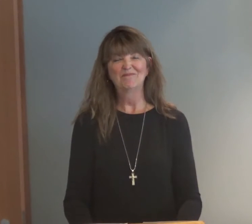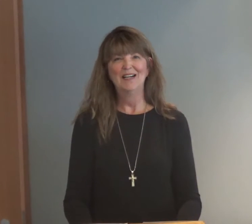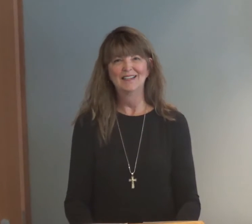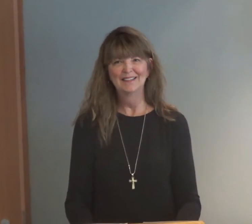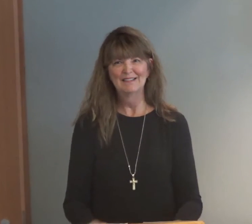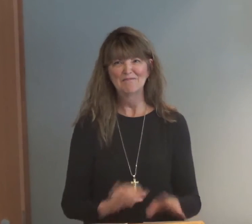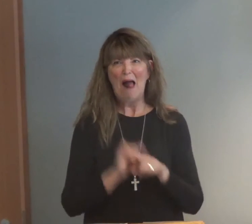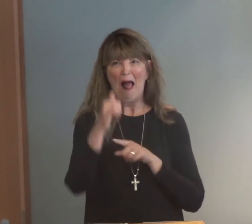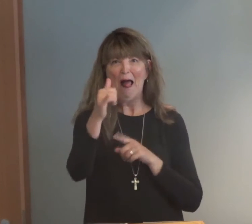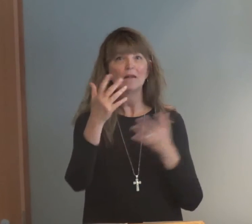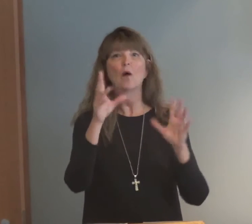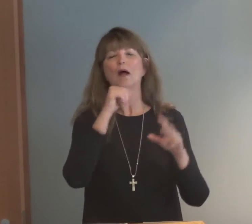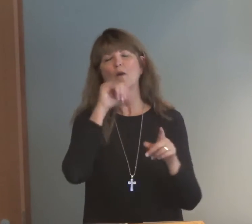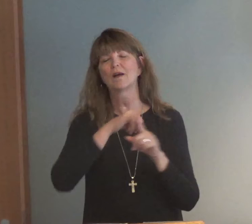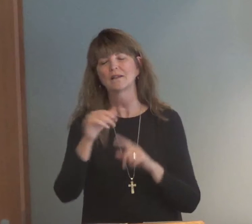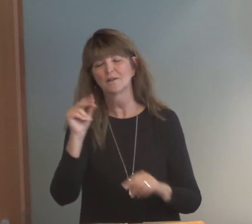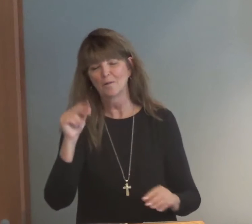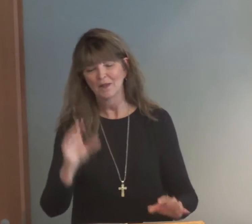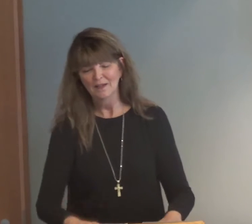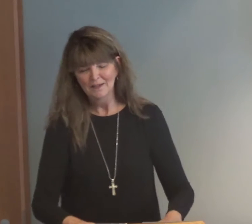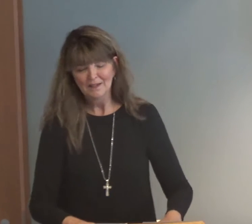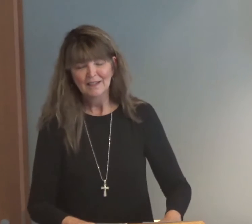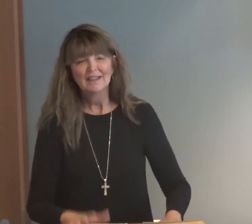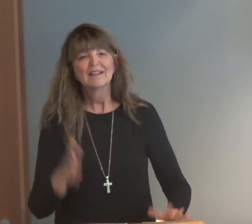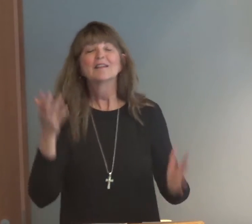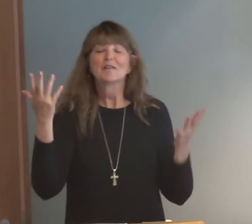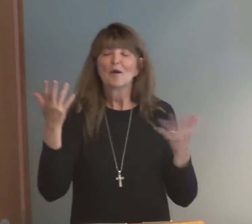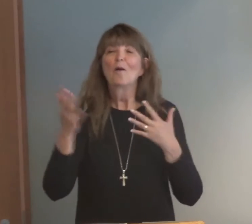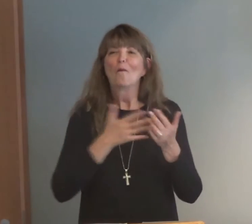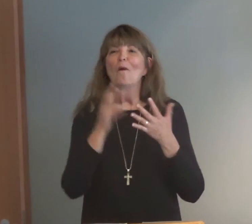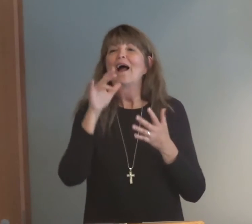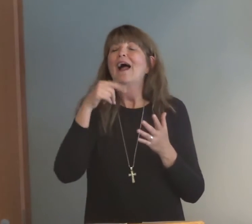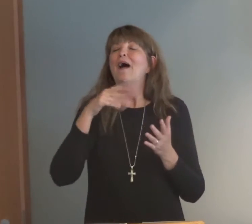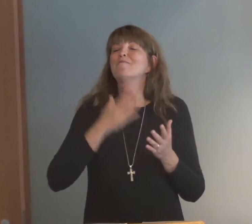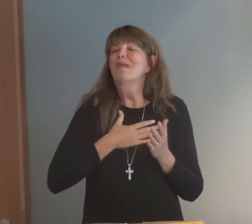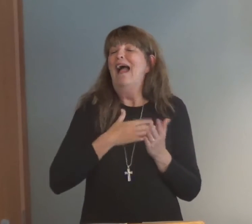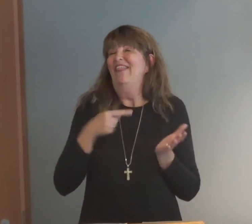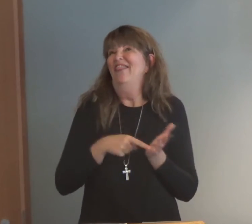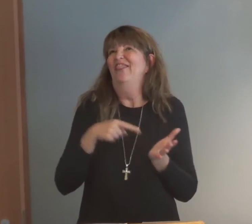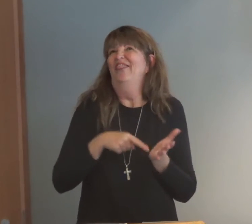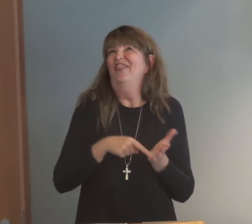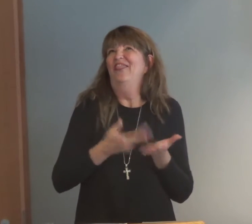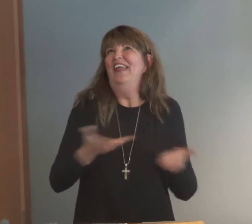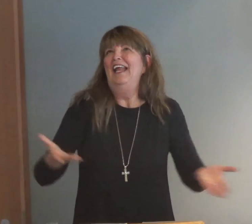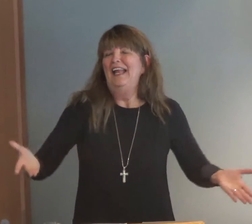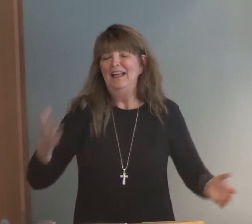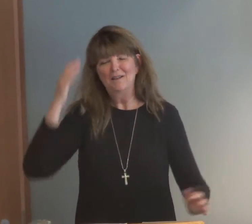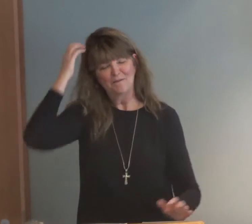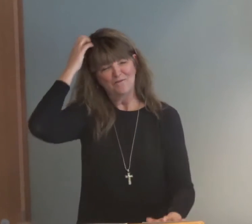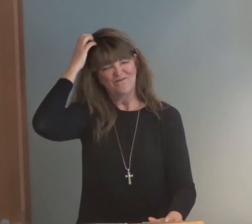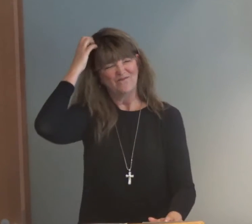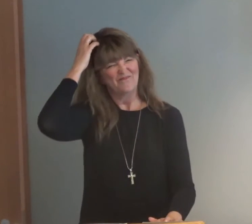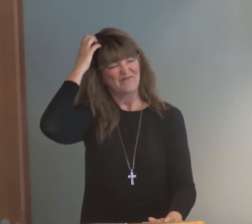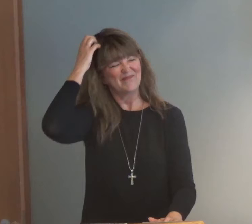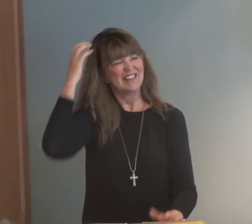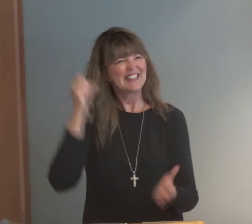and cuss them out. Well, no, I wouldn't cuss them out. But, you know, I can